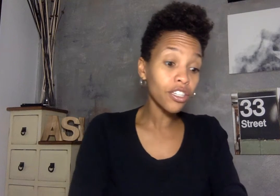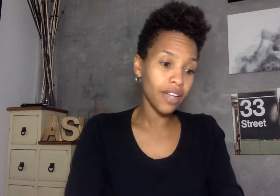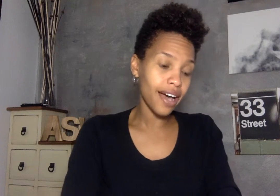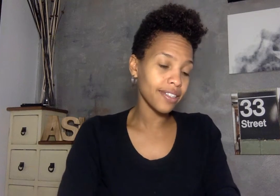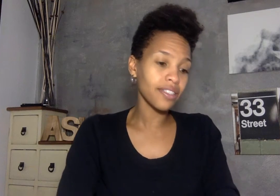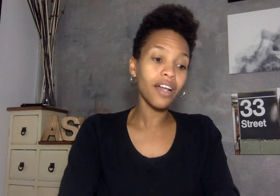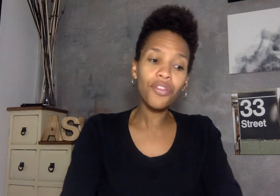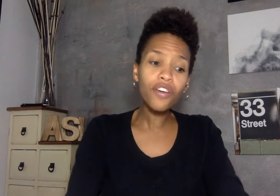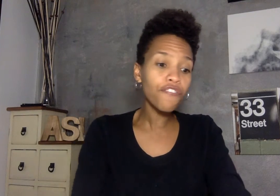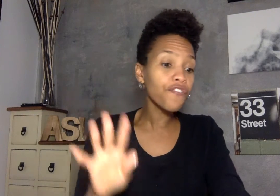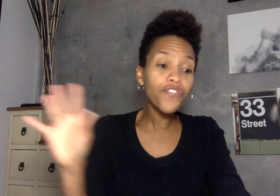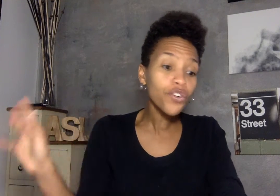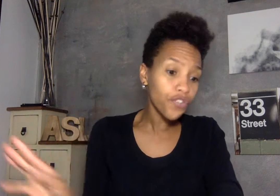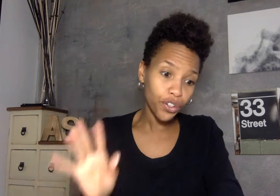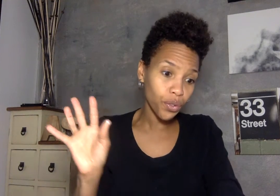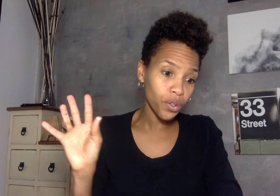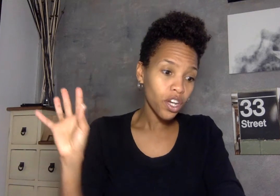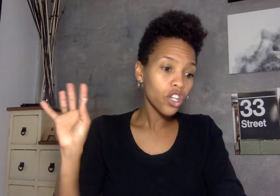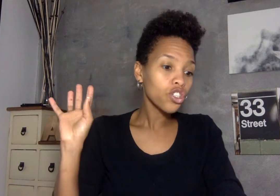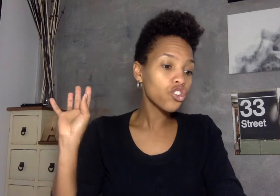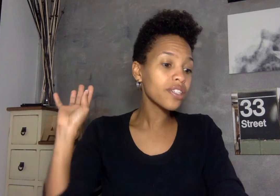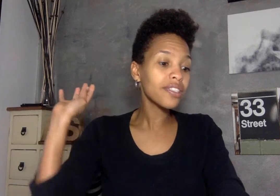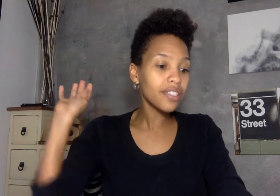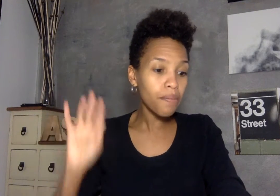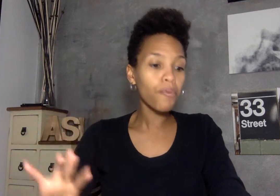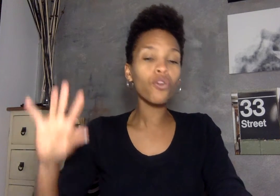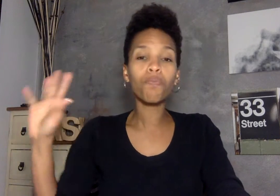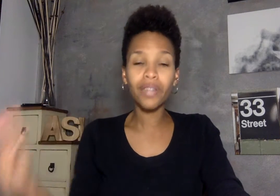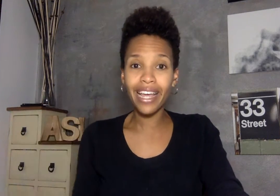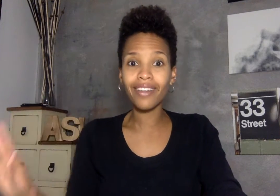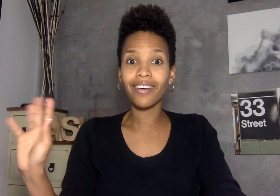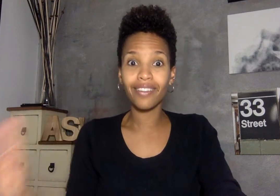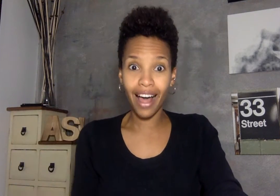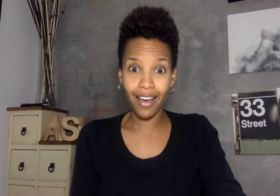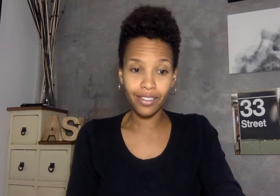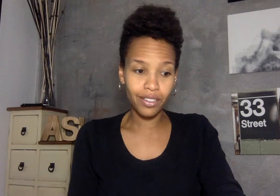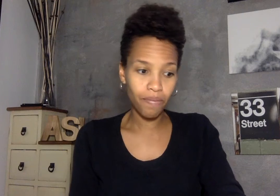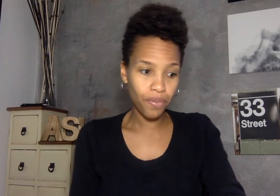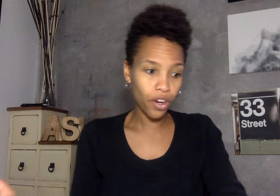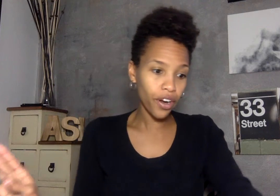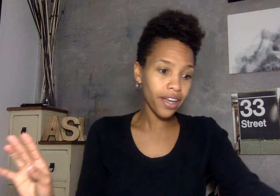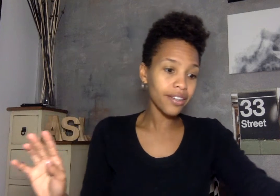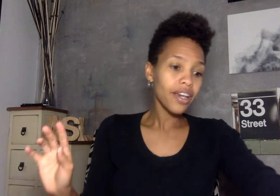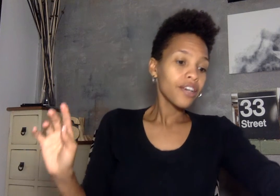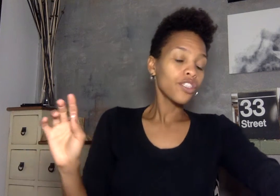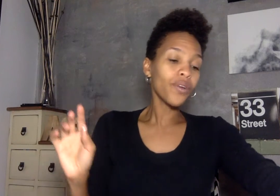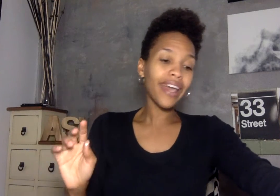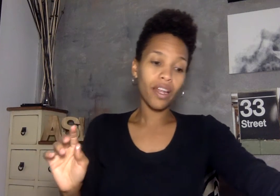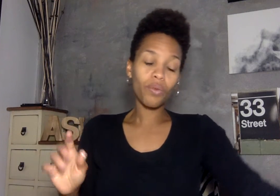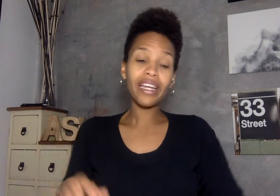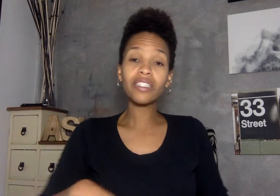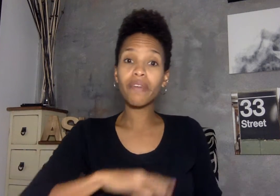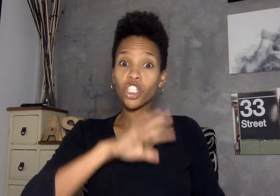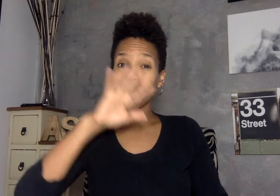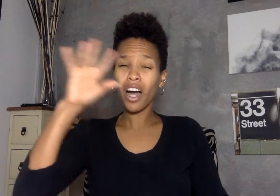glasses nothing foo-foo just simple plain glass all right so again we need to make sure we